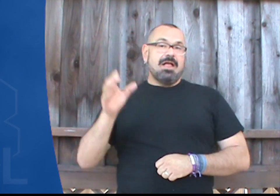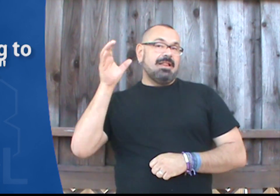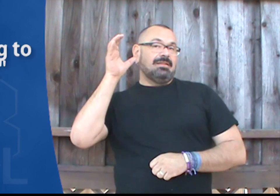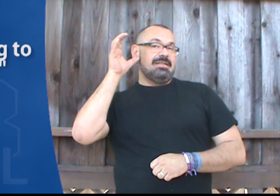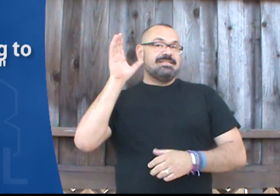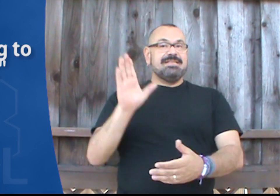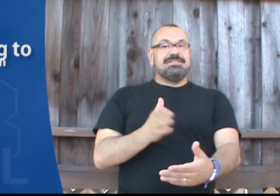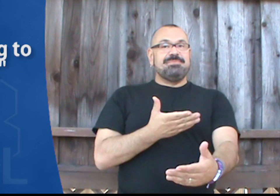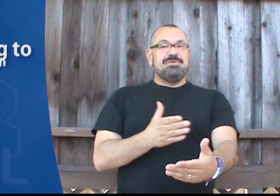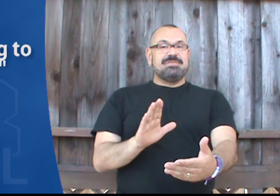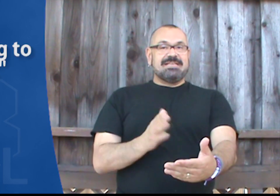Listening to music.